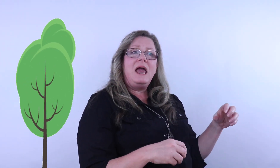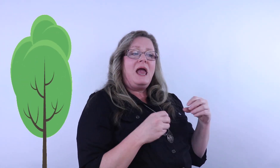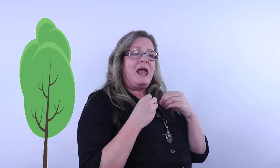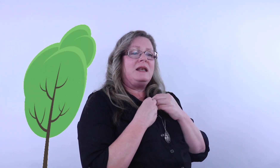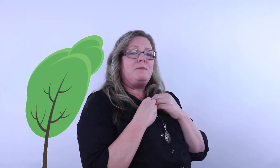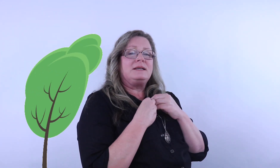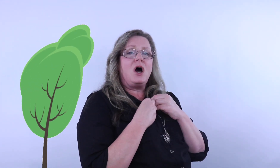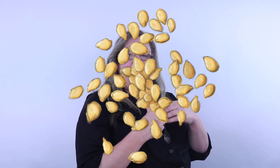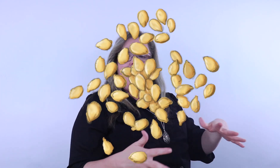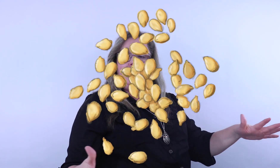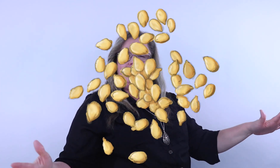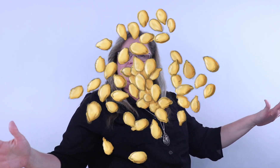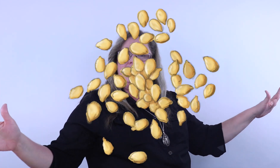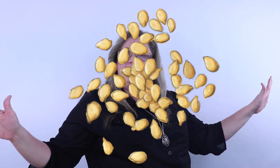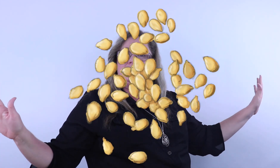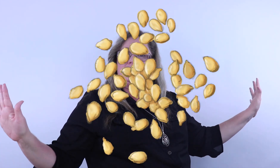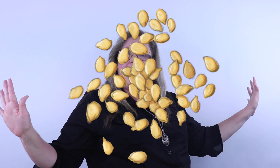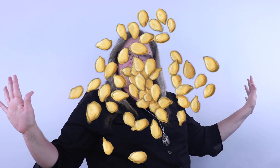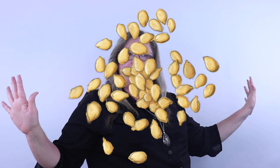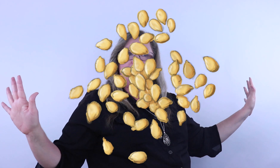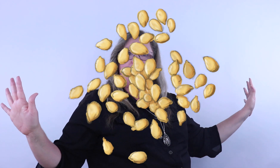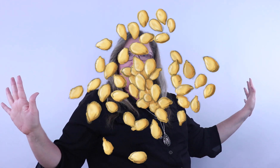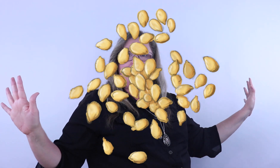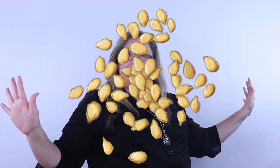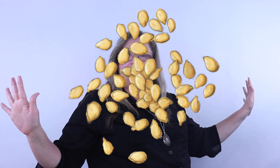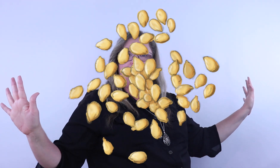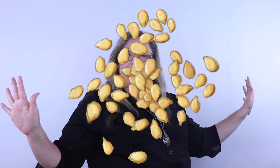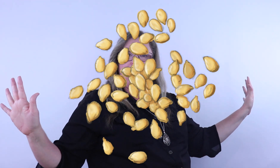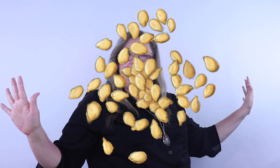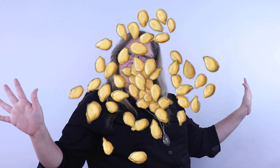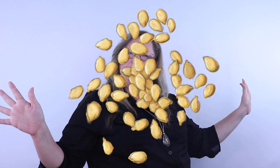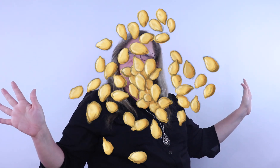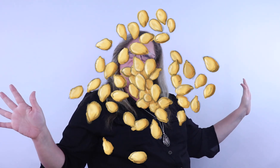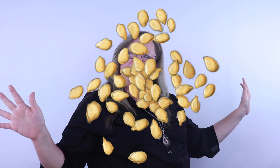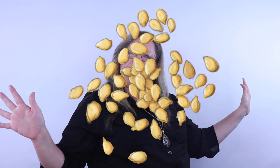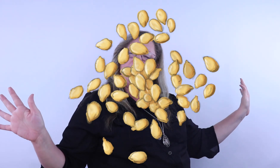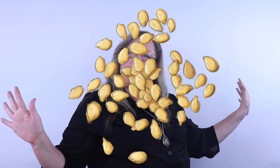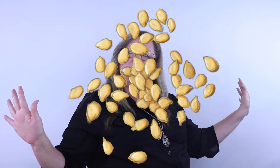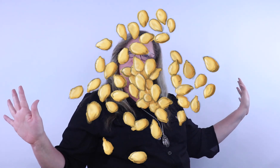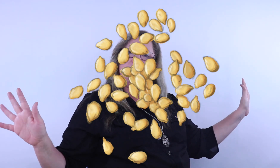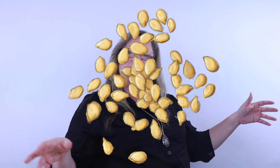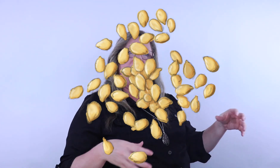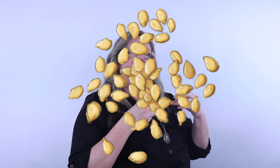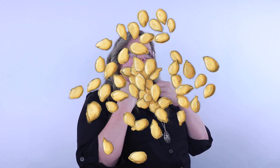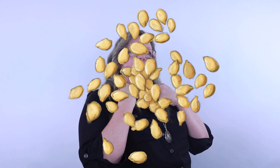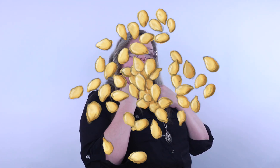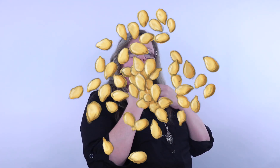and it makes all of the seeds scatter to the ground. Can you see that in your mind boys and girls? All